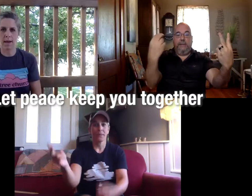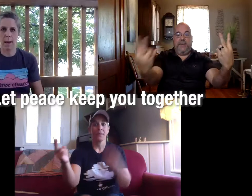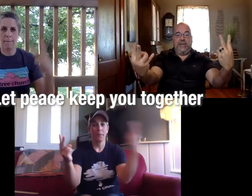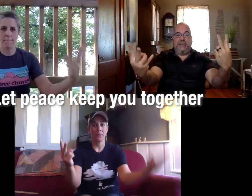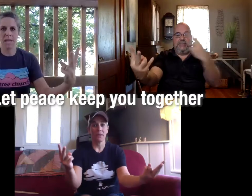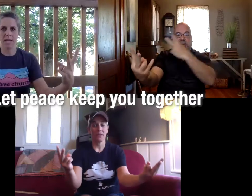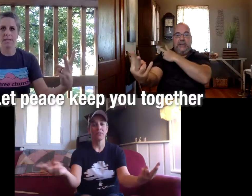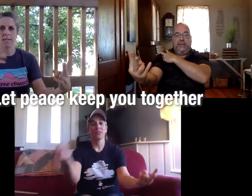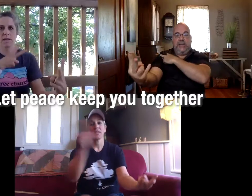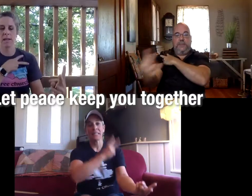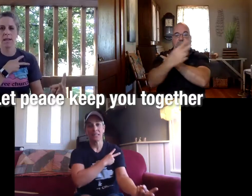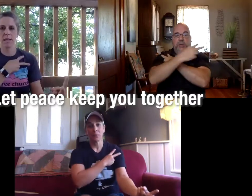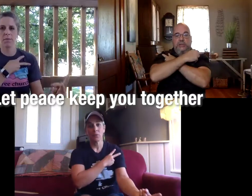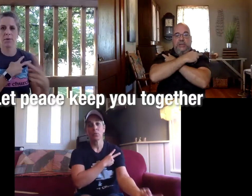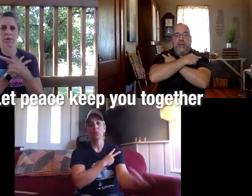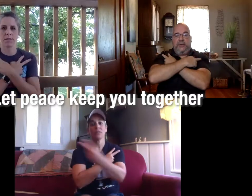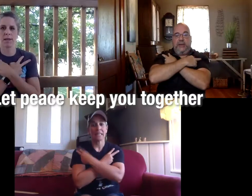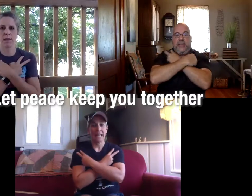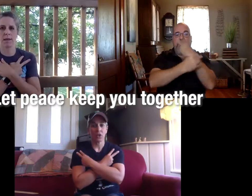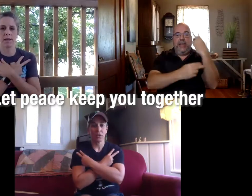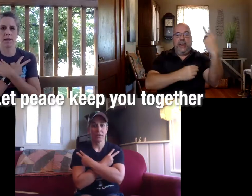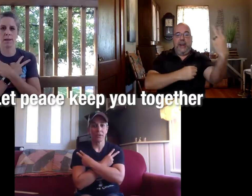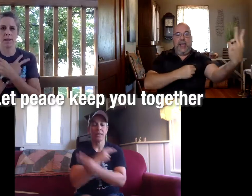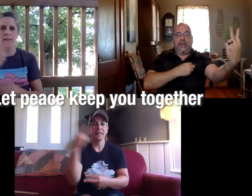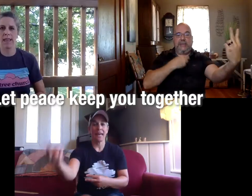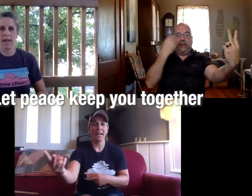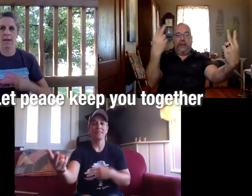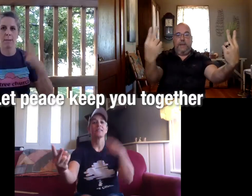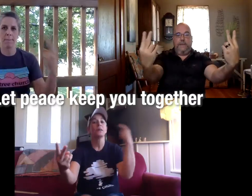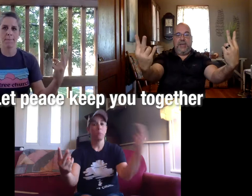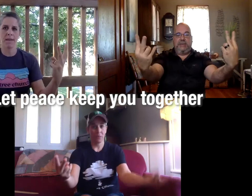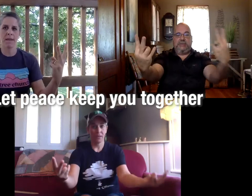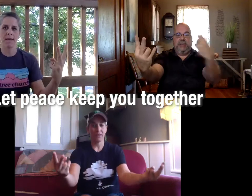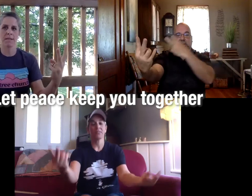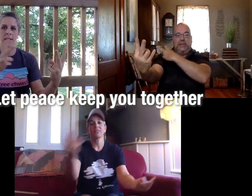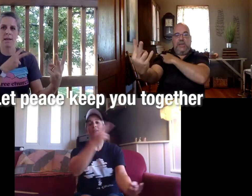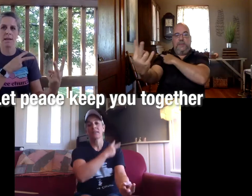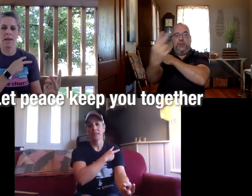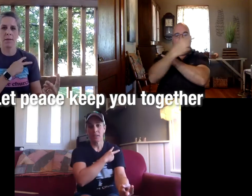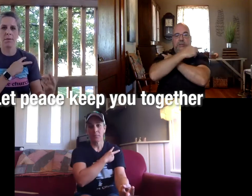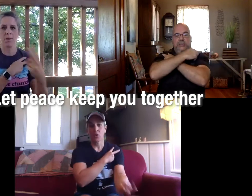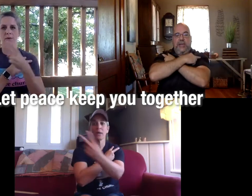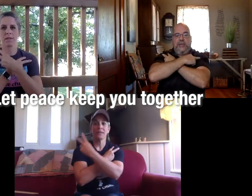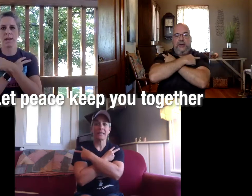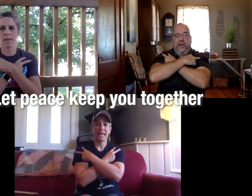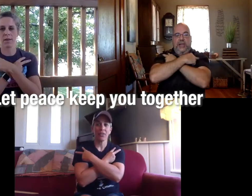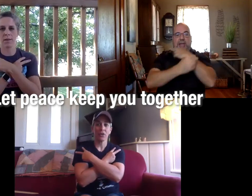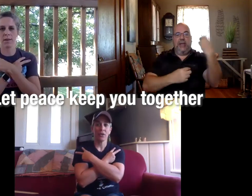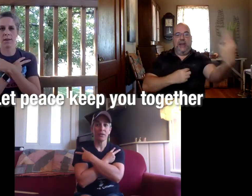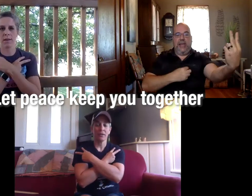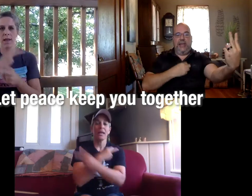peace keep you together again let peace keep you together